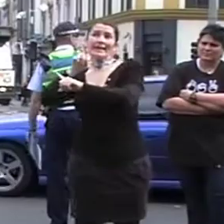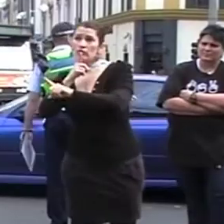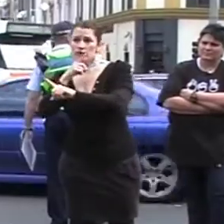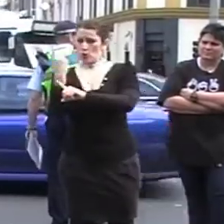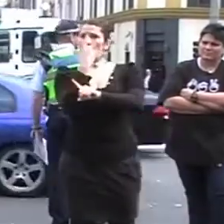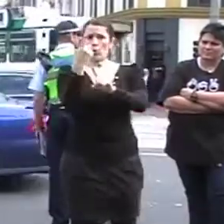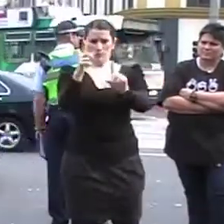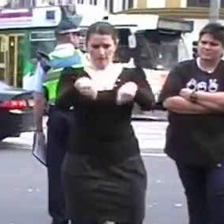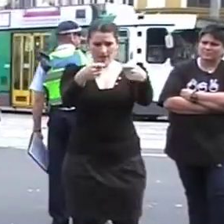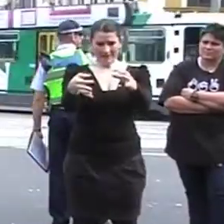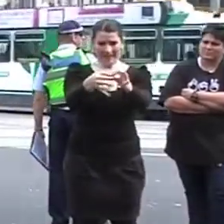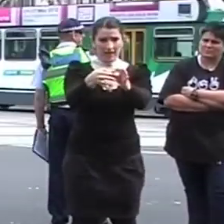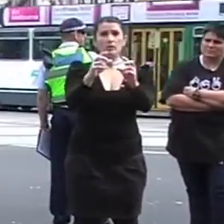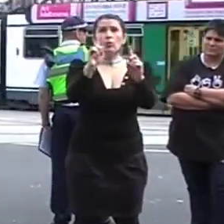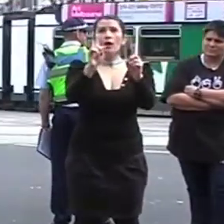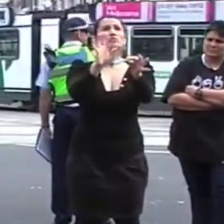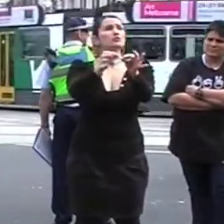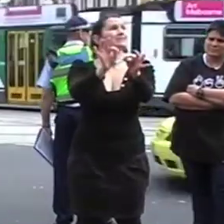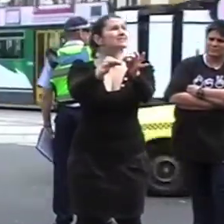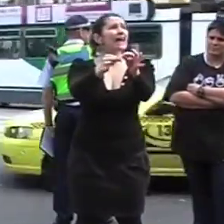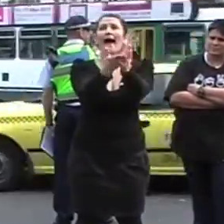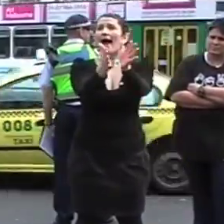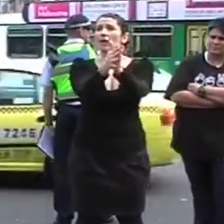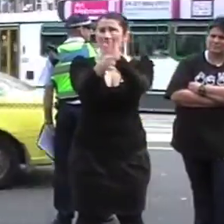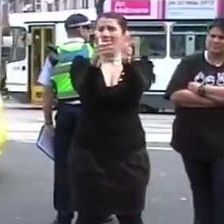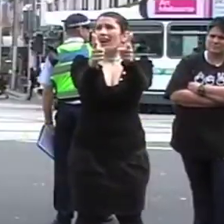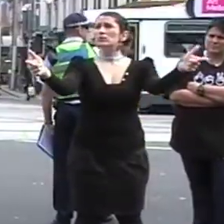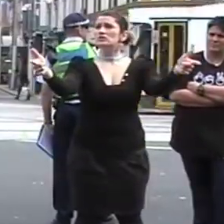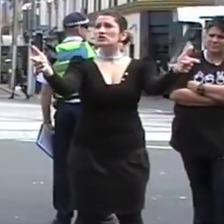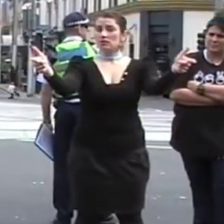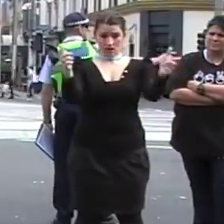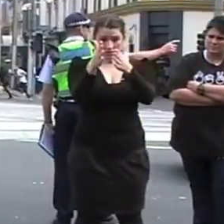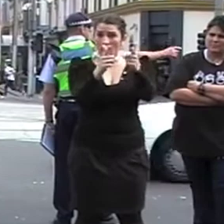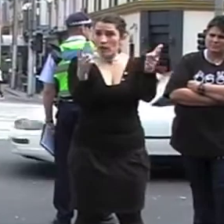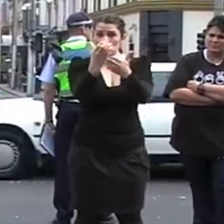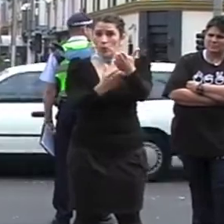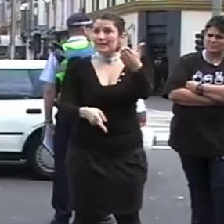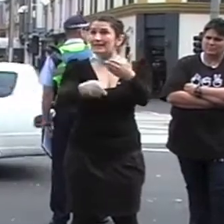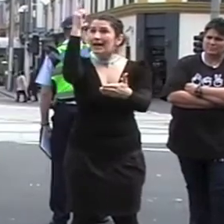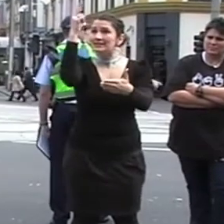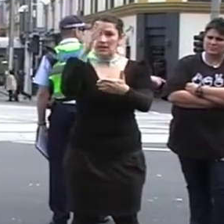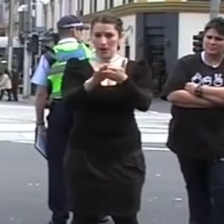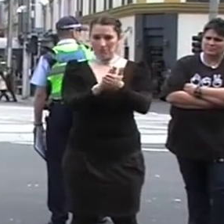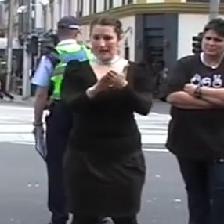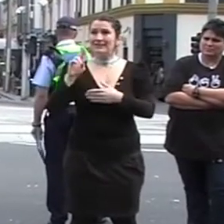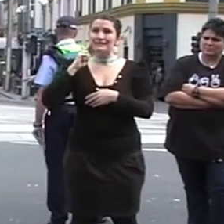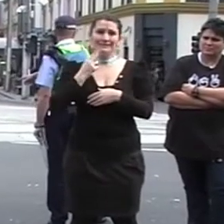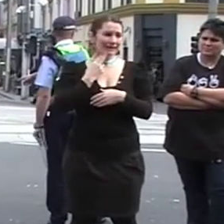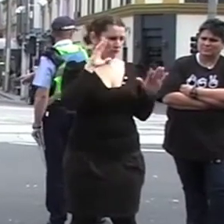through the medium of sign. Cutting portions in sign language will have the effect of strangling participation in society